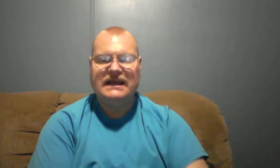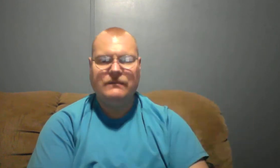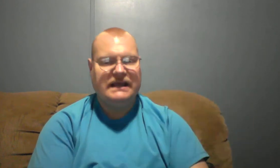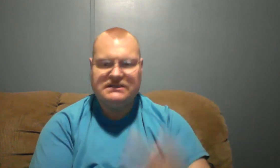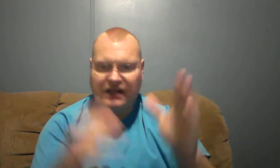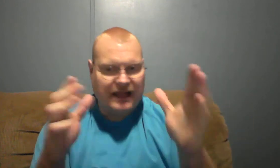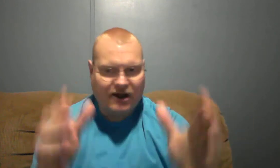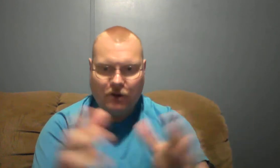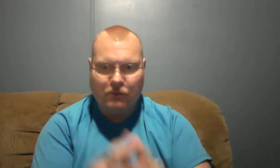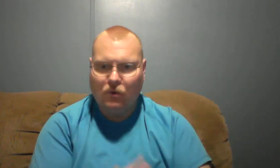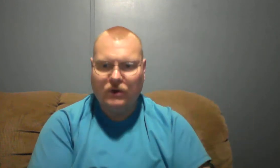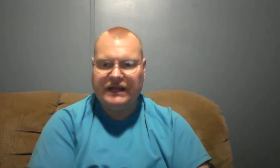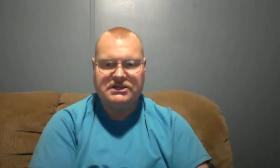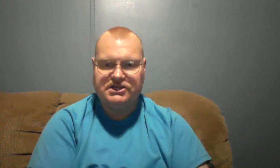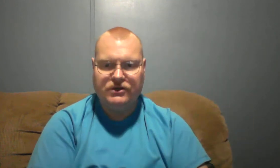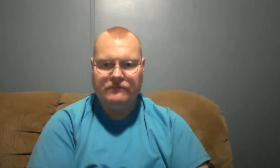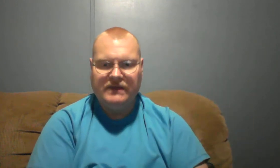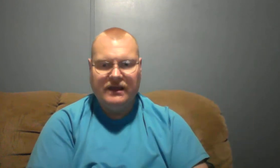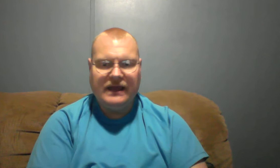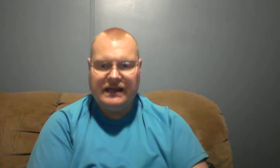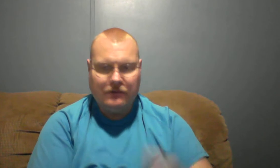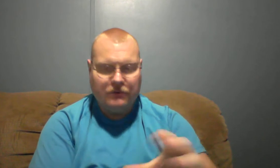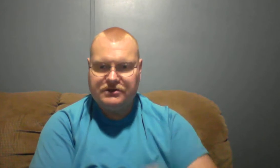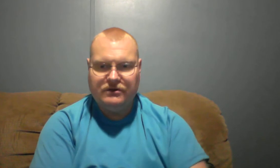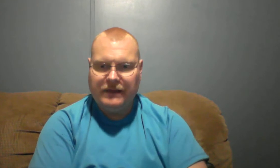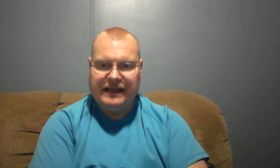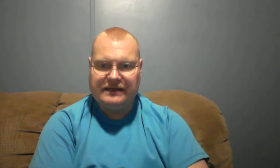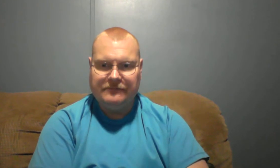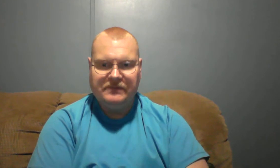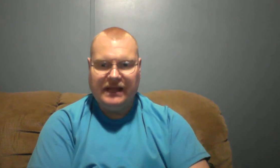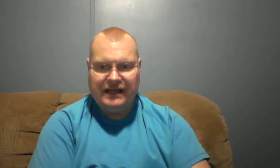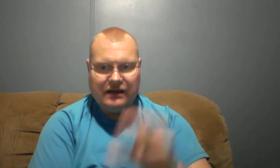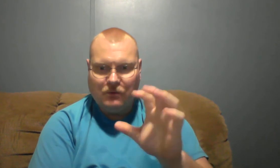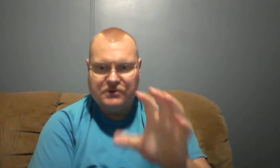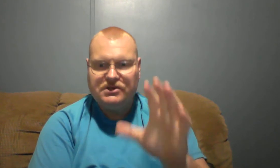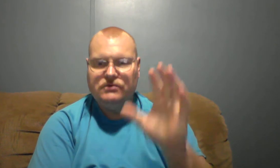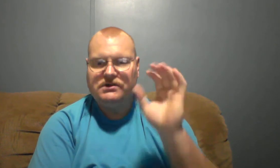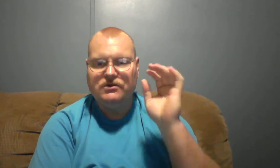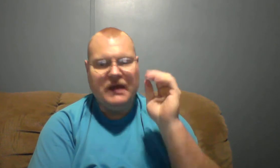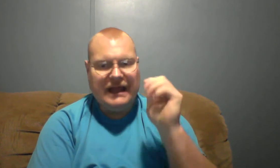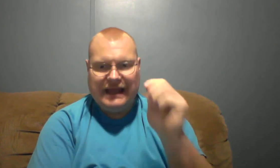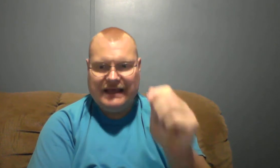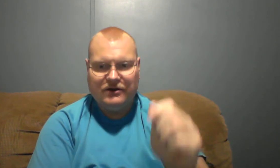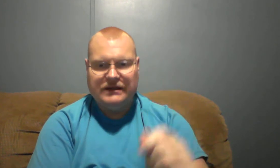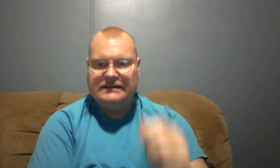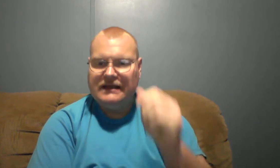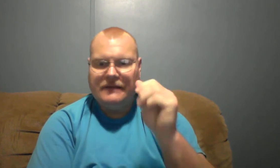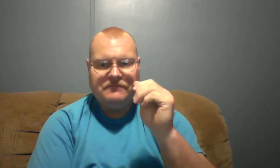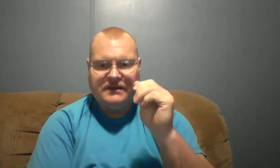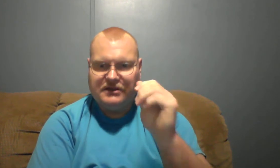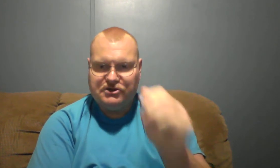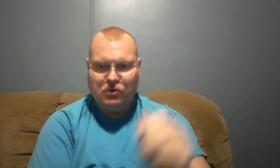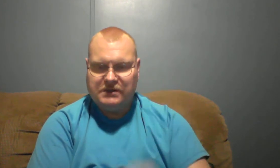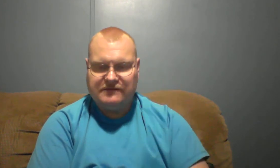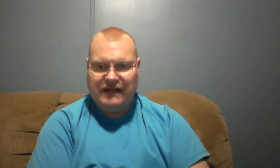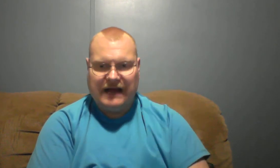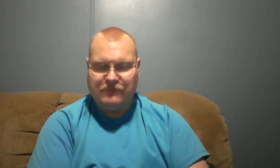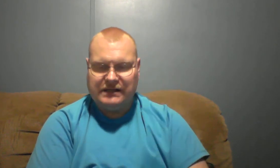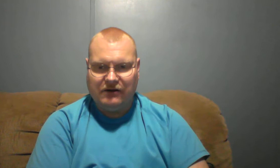enemy. He's declared open war against you. He doesn't want you to make it. He doesn't want you to enter in to the joys of life we talked